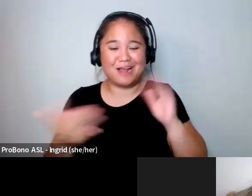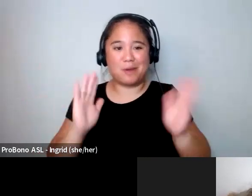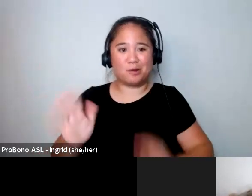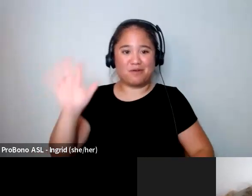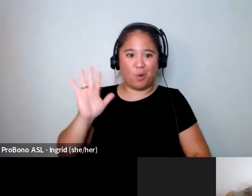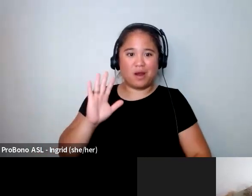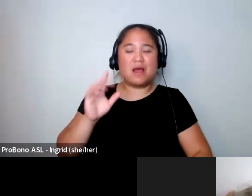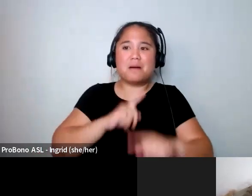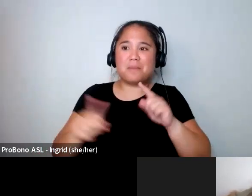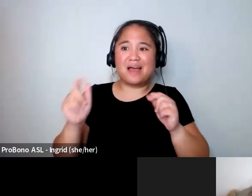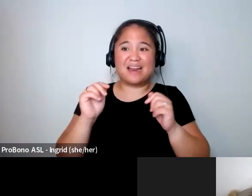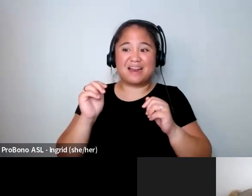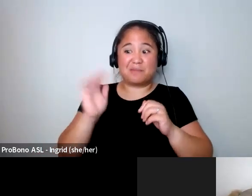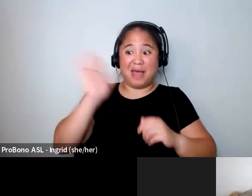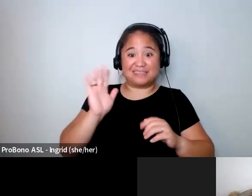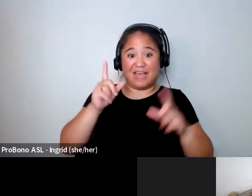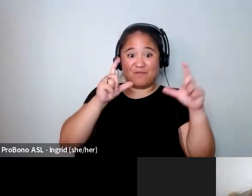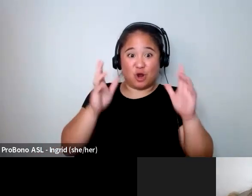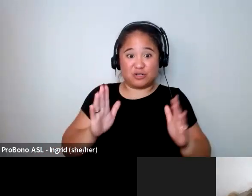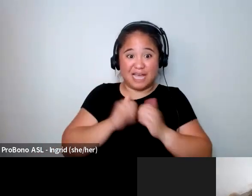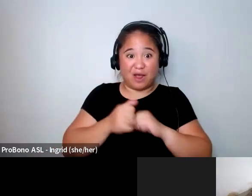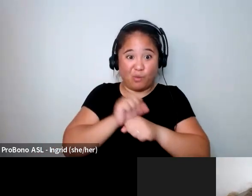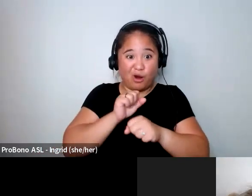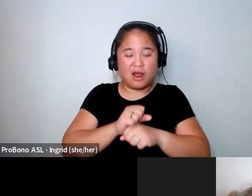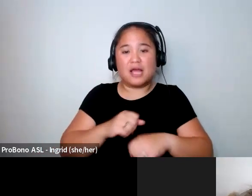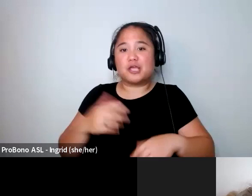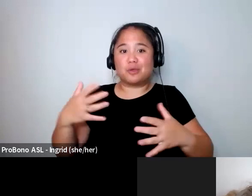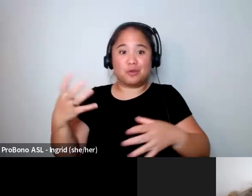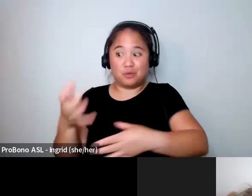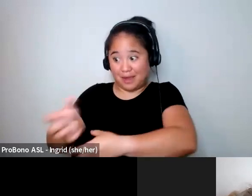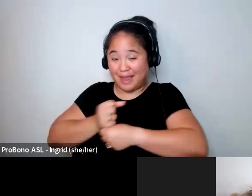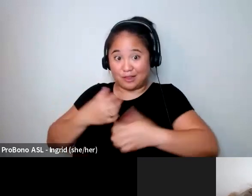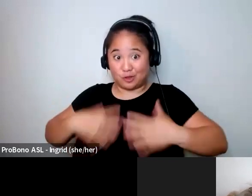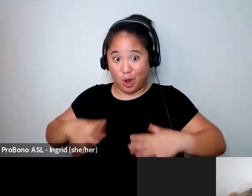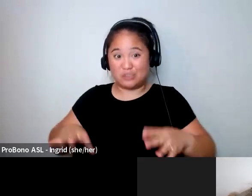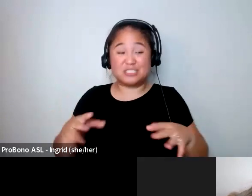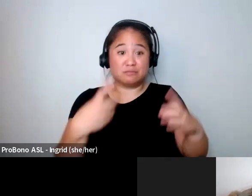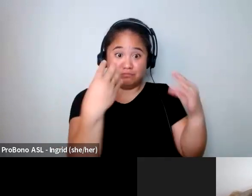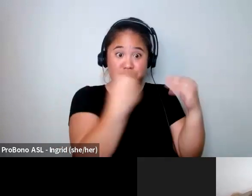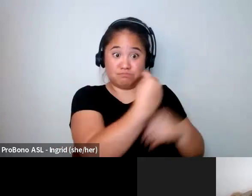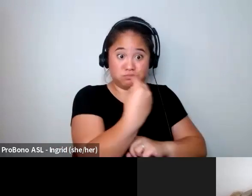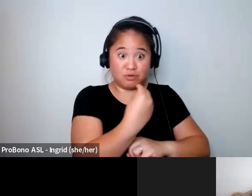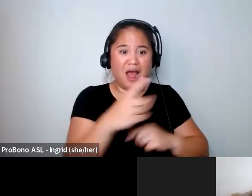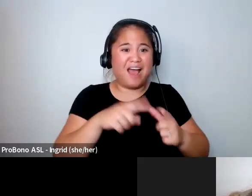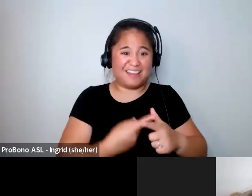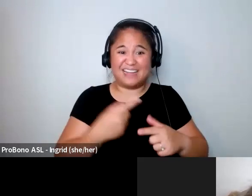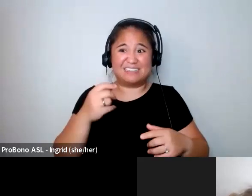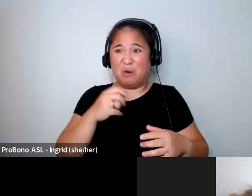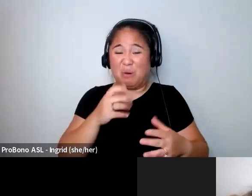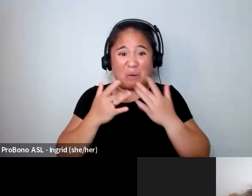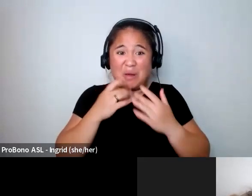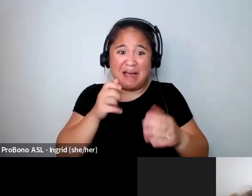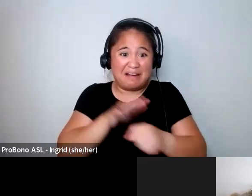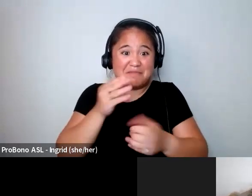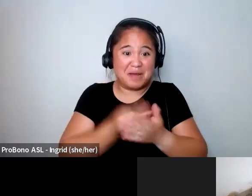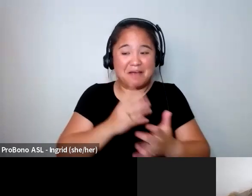photographers work back in the day you go in you get the clothes you shoot them and you can return them if you don't have a lot of money because i know that's like for me